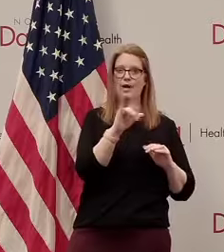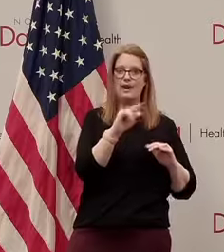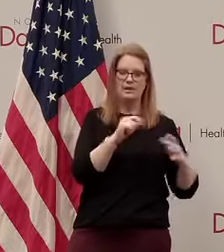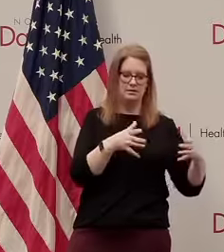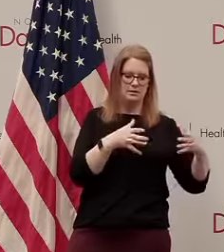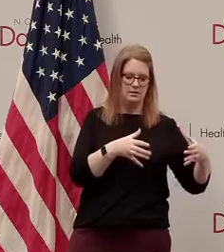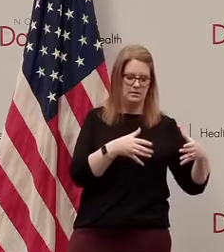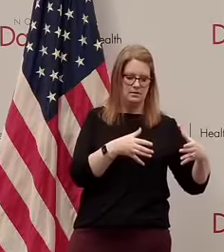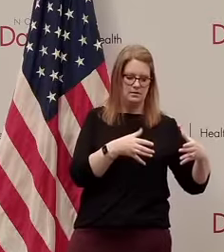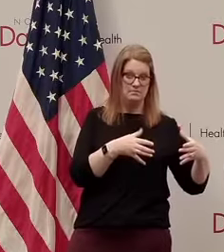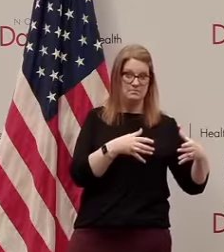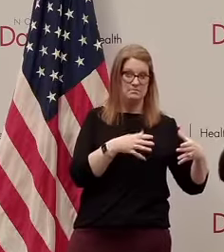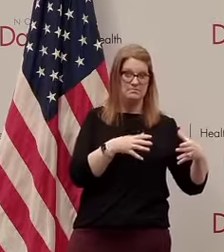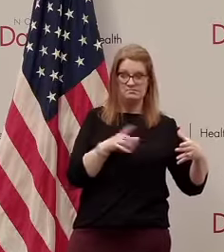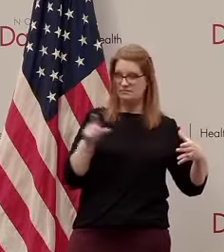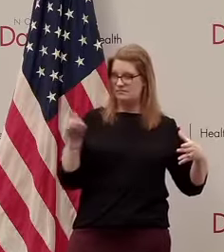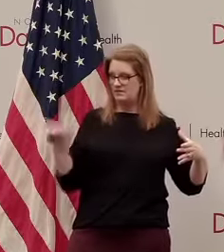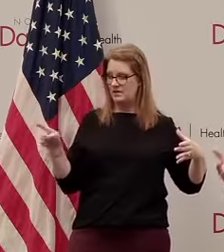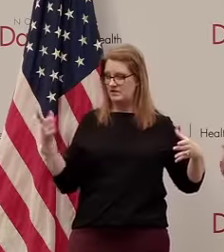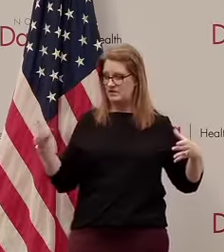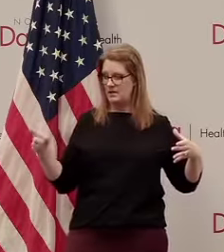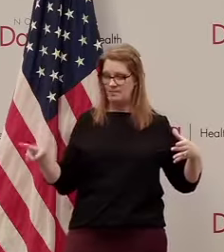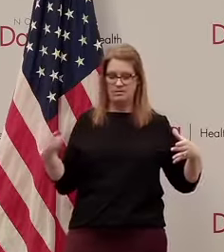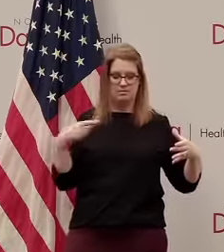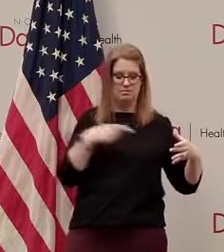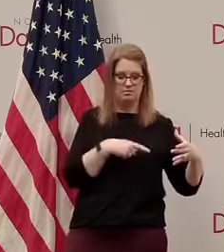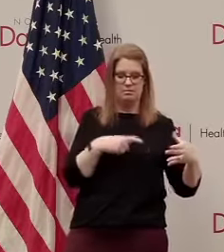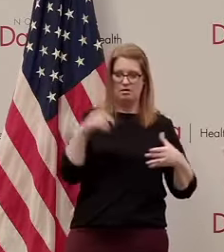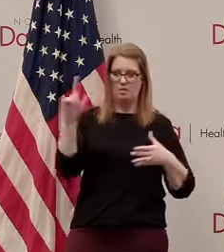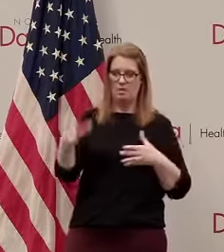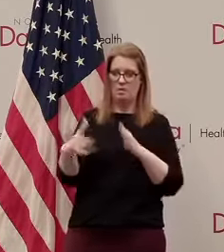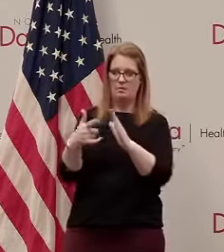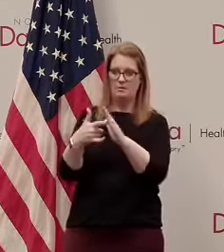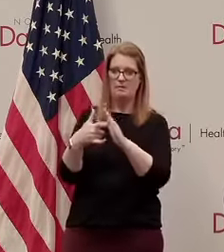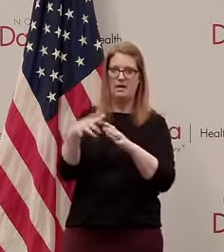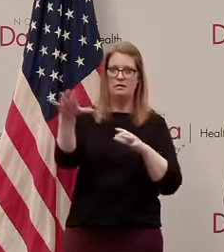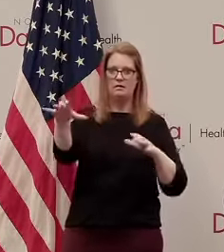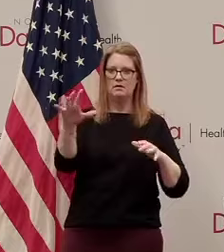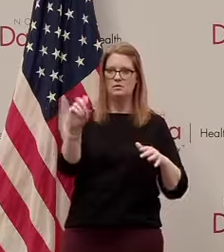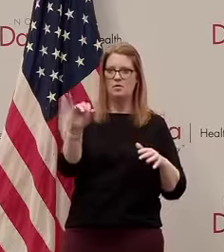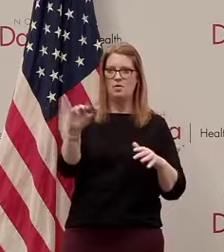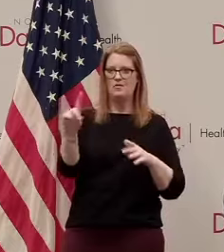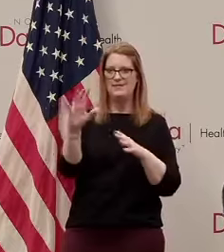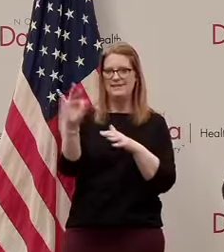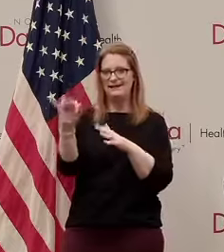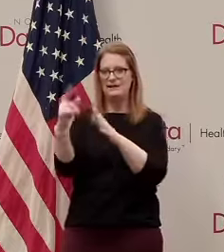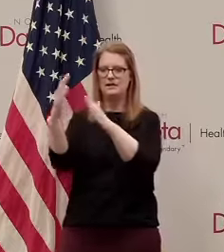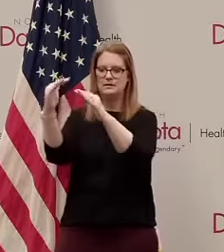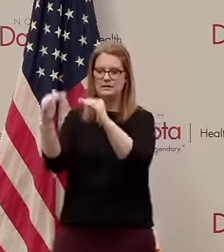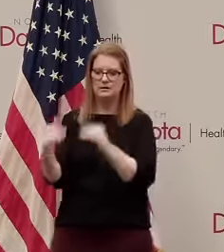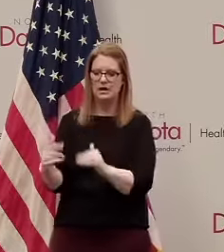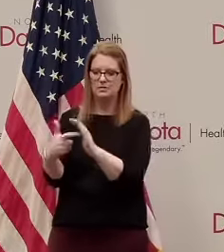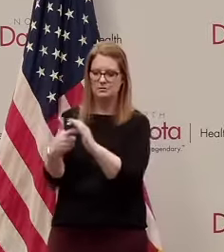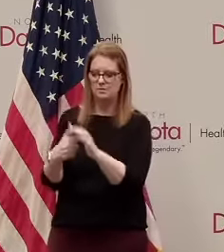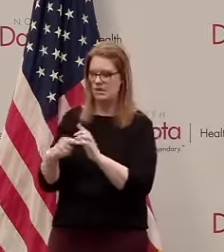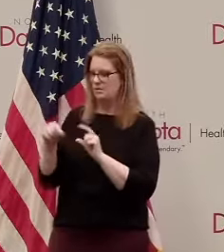war that is not any fault of theirs on top of the lower demand based on as a result of COVID-19 so